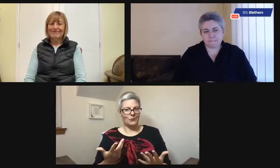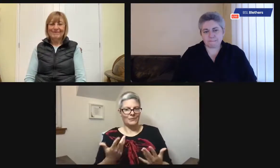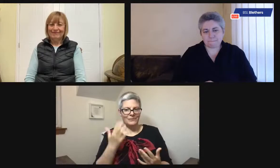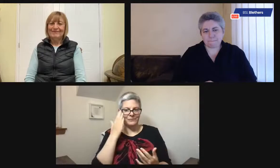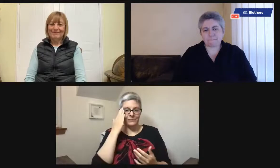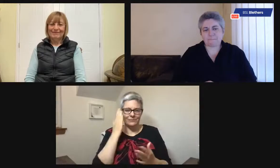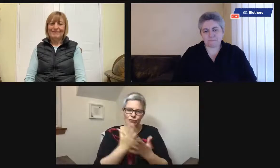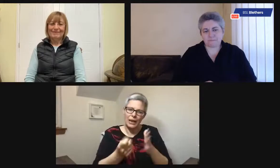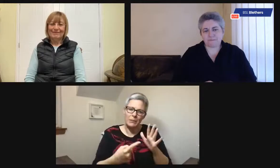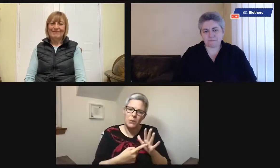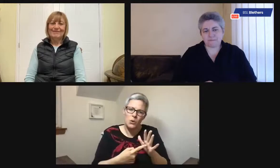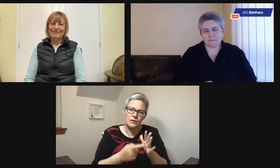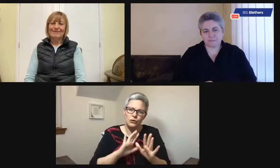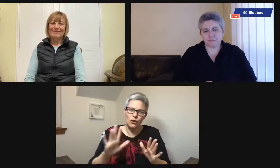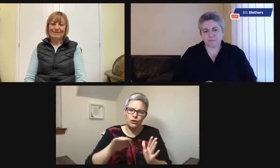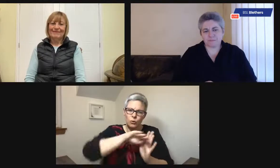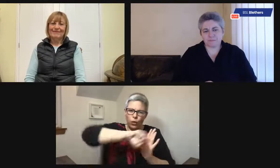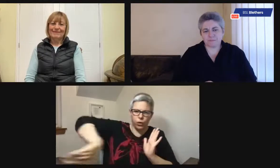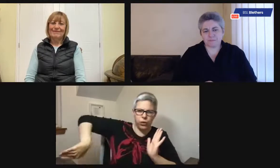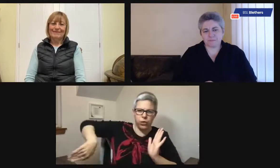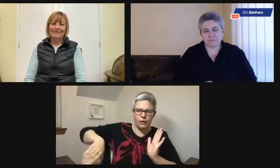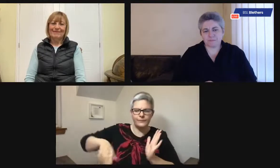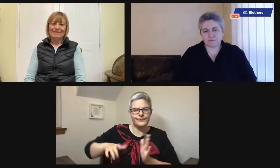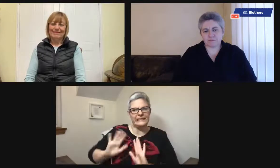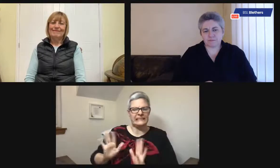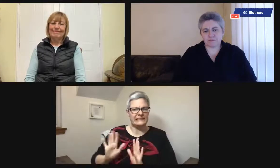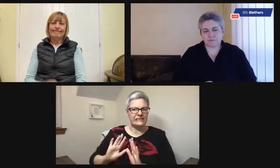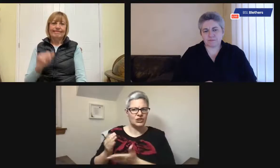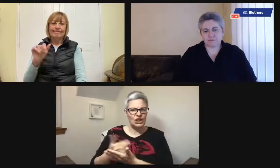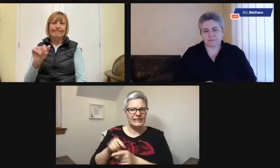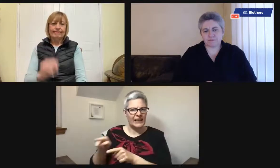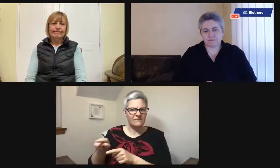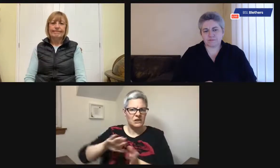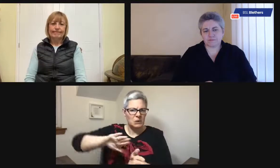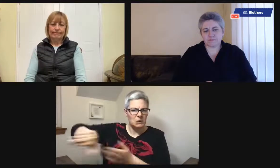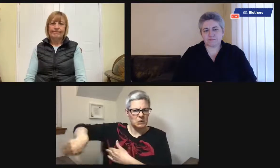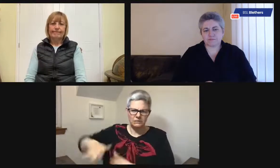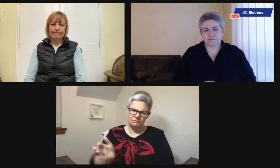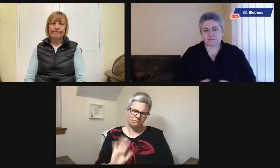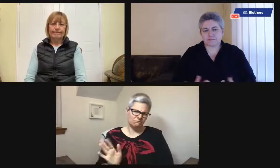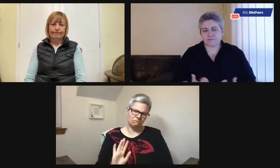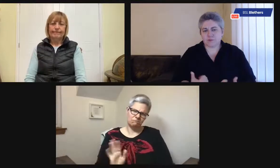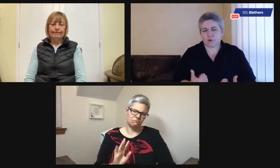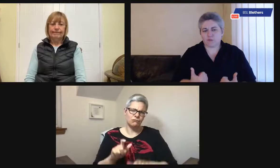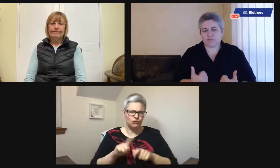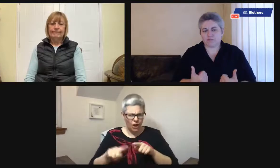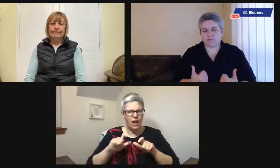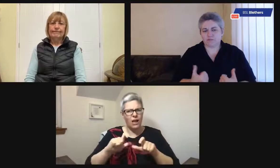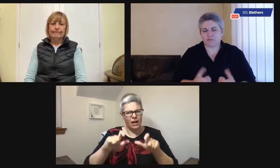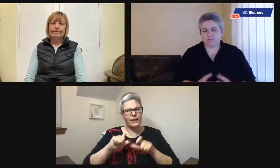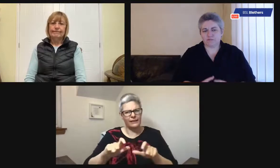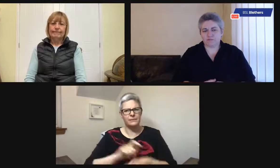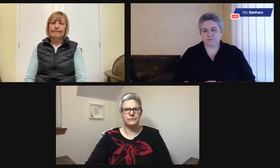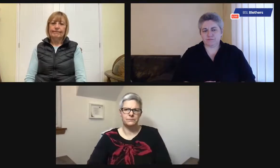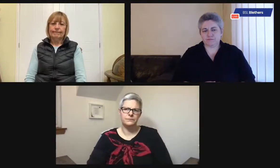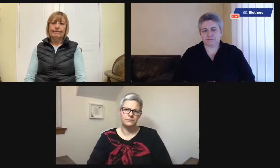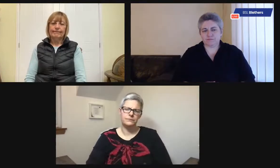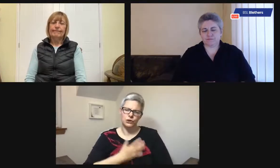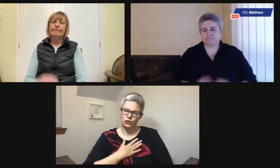still independent, they're still doing it, but you're doing it sociably. So it's important to try not to take